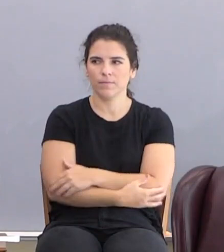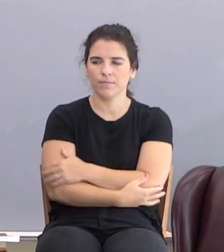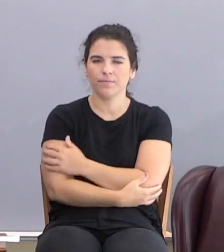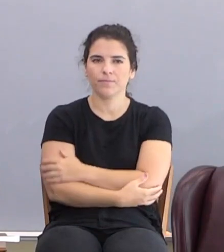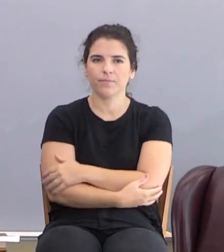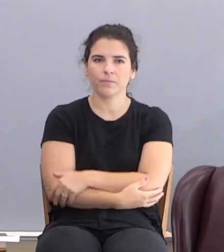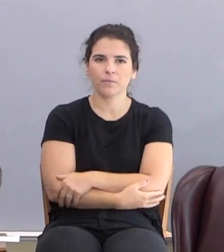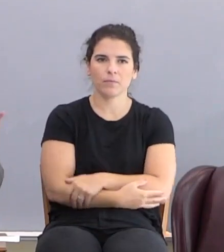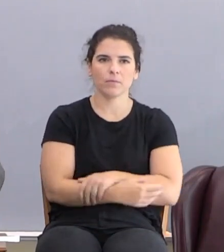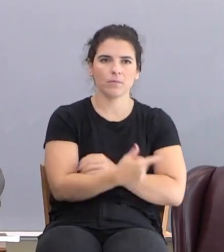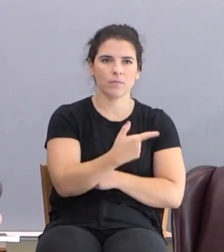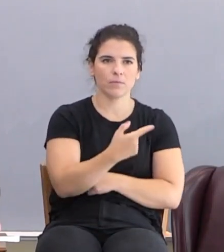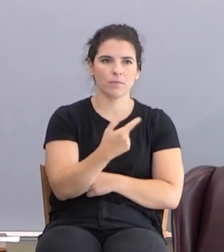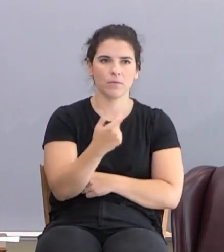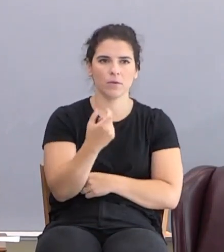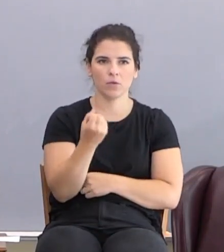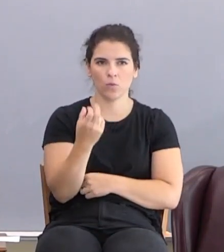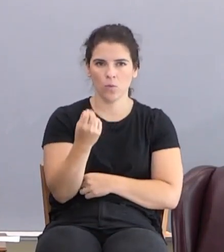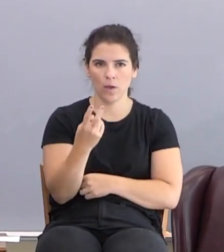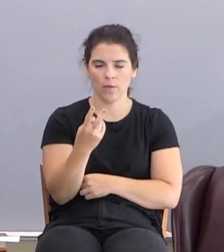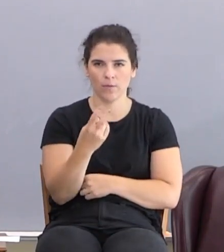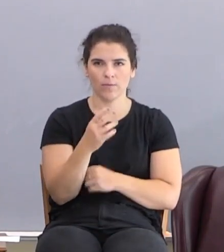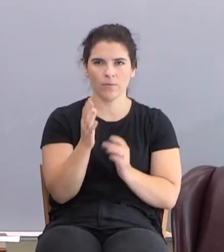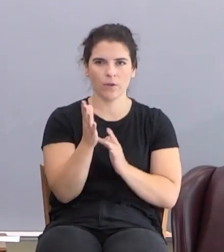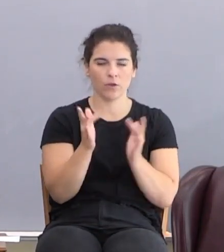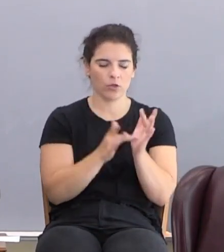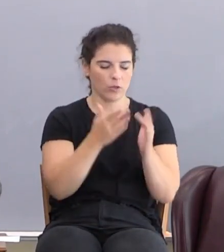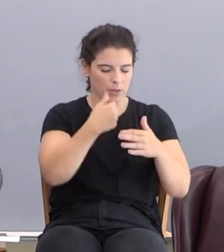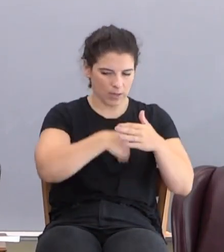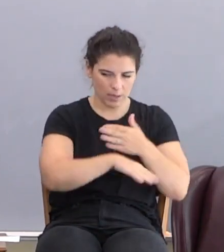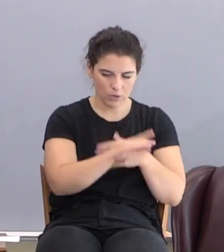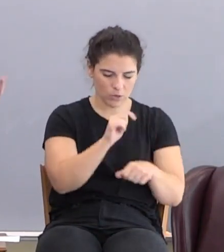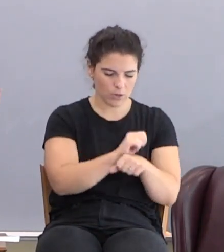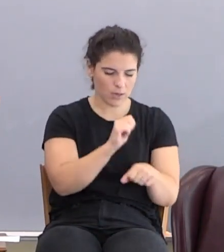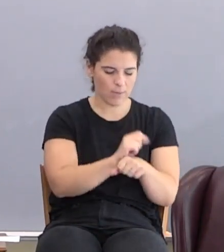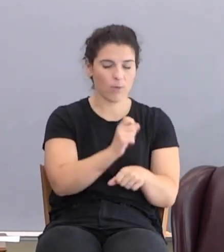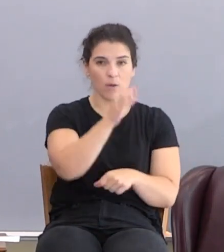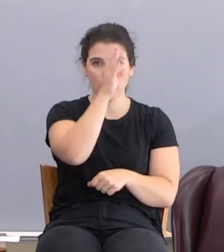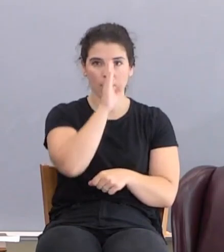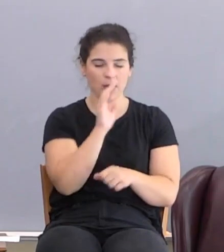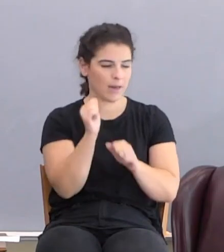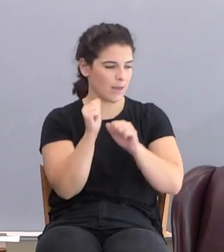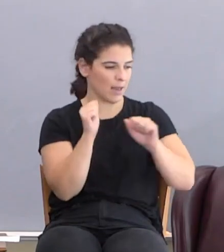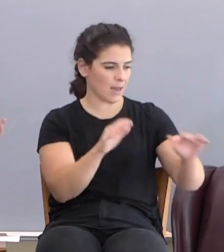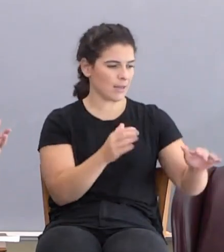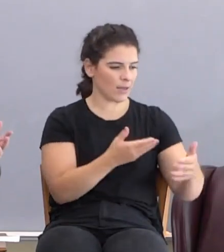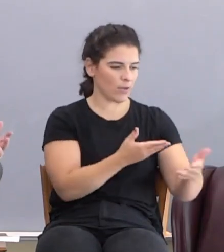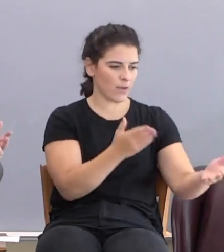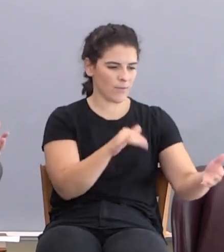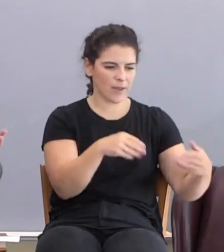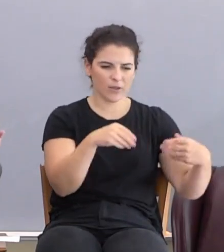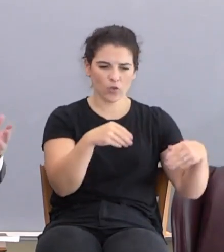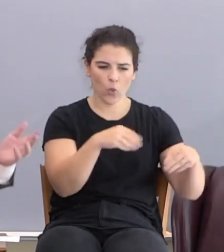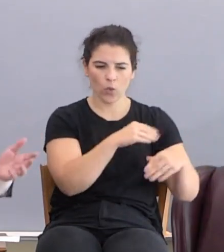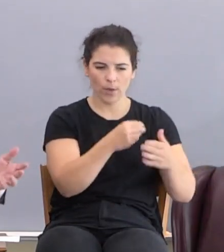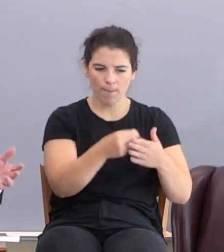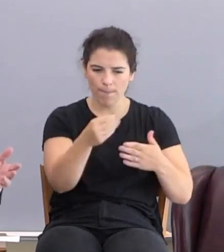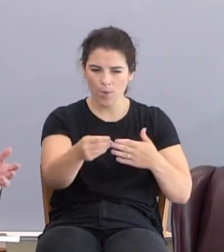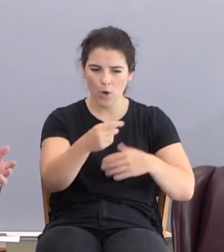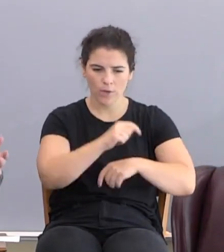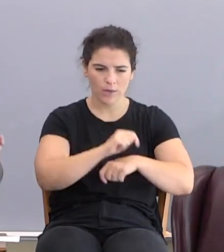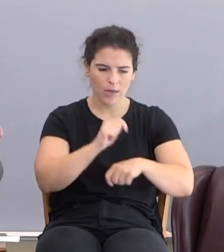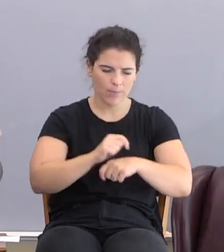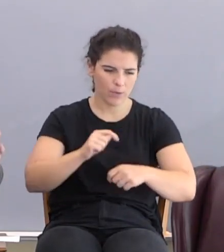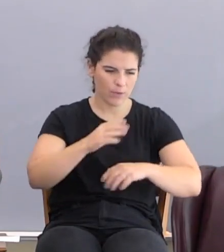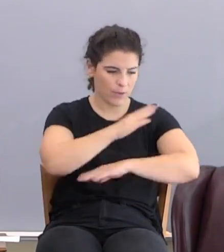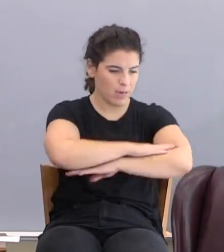Start in verse 12. Now, went into the temple of God and cast out them that sold and bought in the temple and overthrew